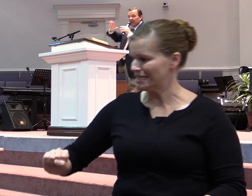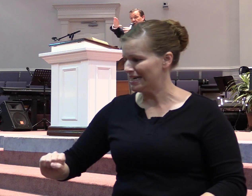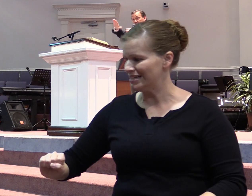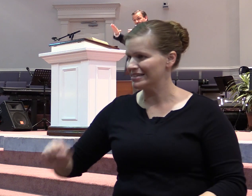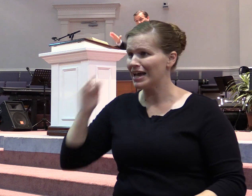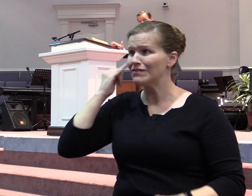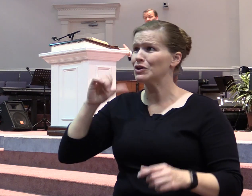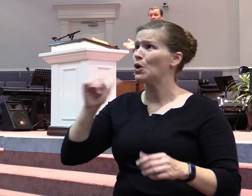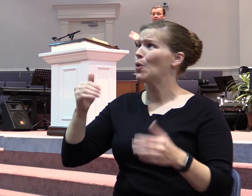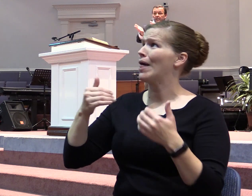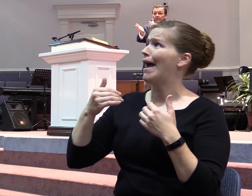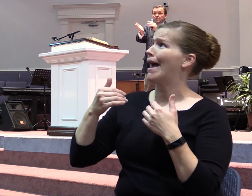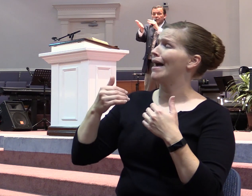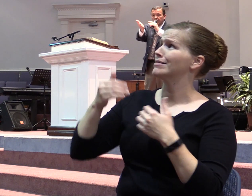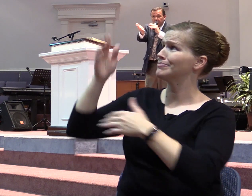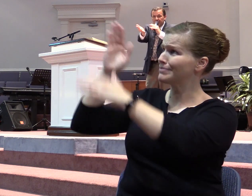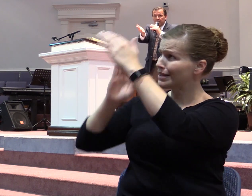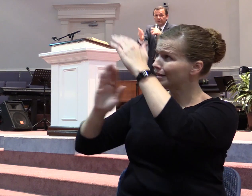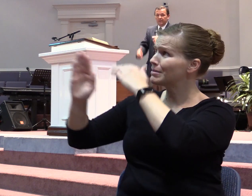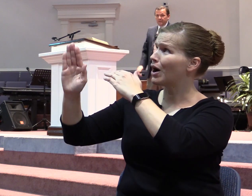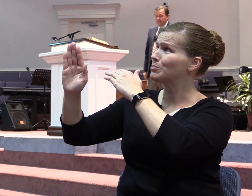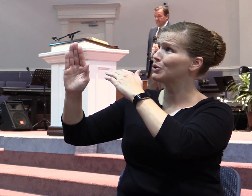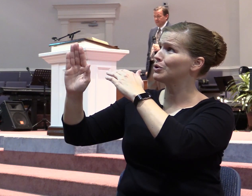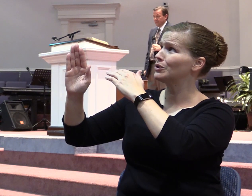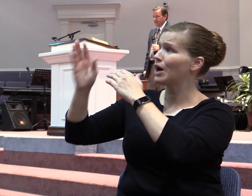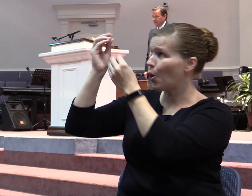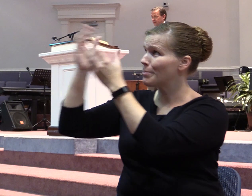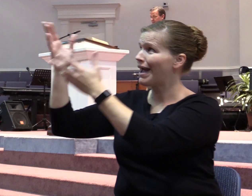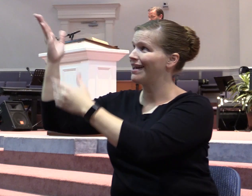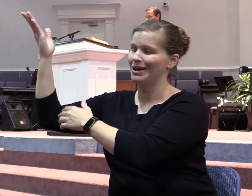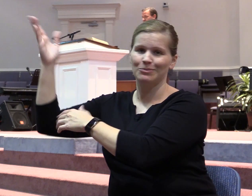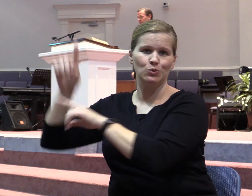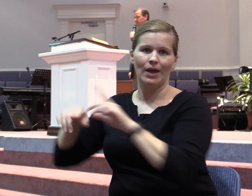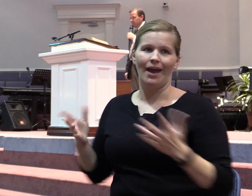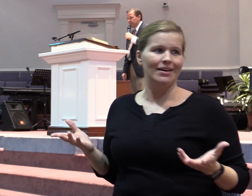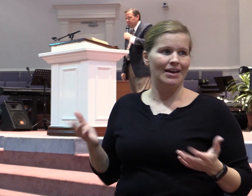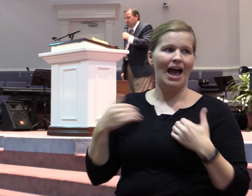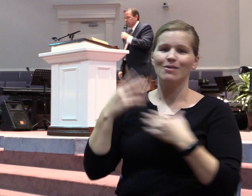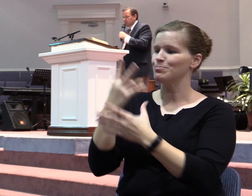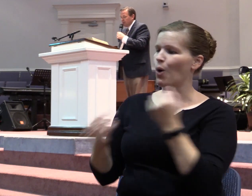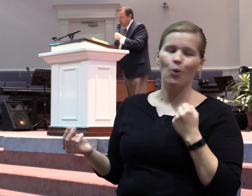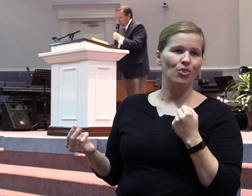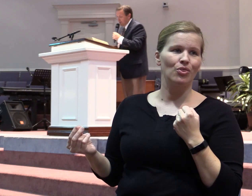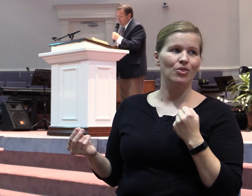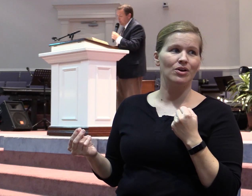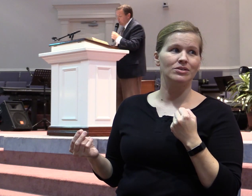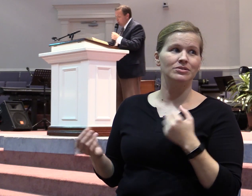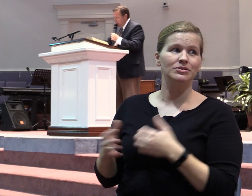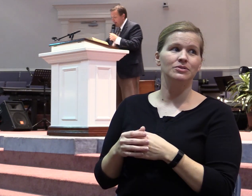not submitted to another power. That's right. The term submit means to subject oneself to, to obey,